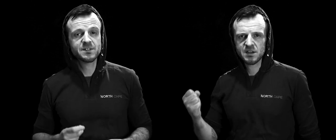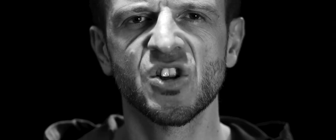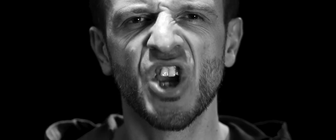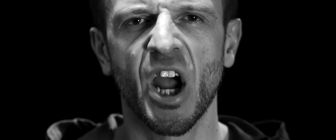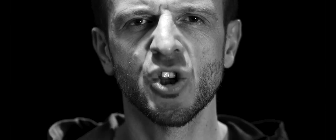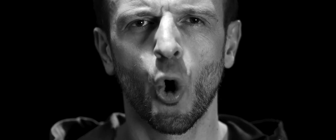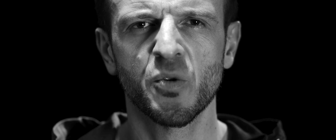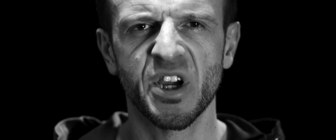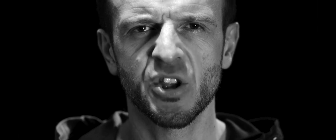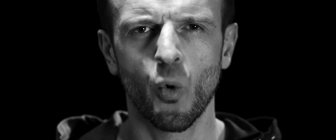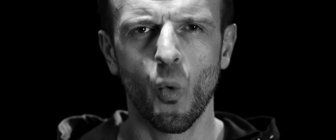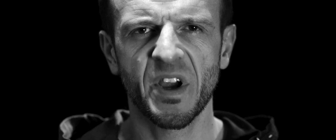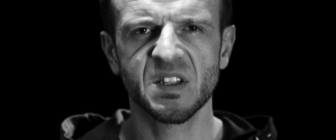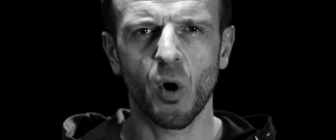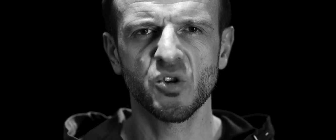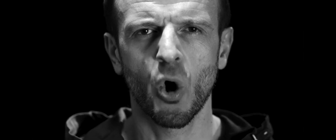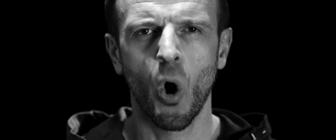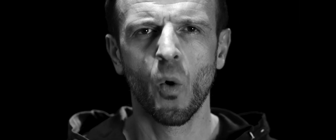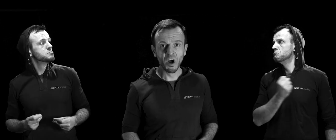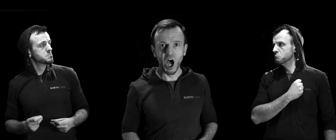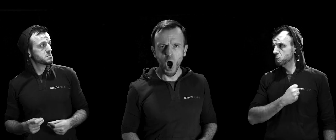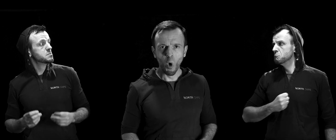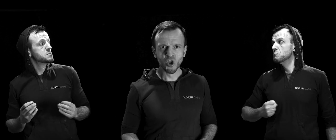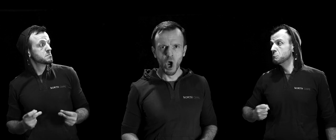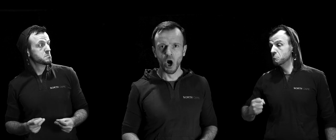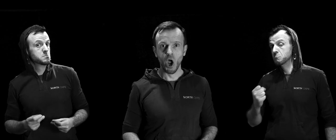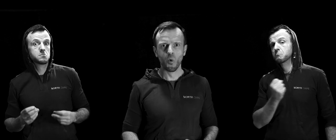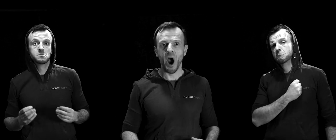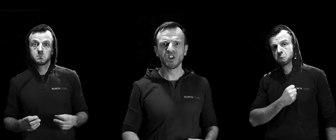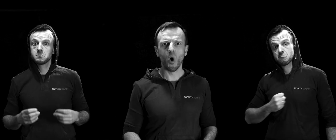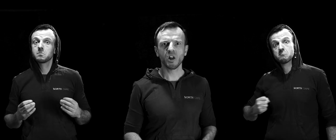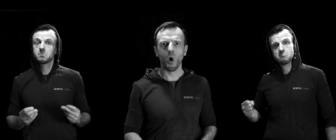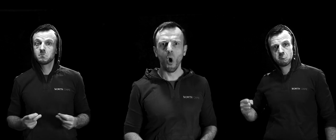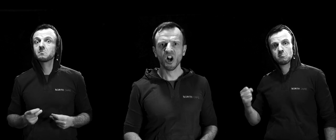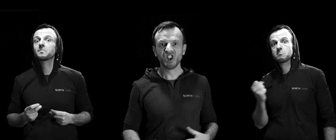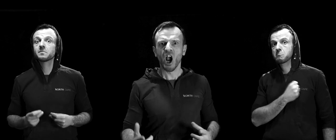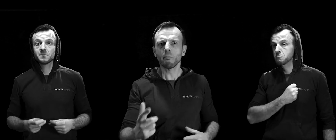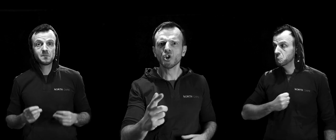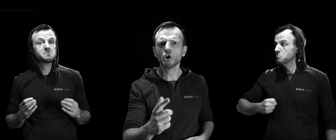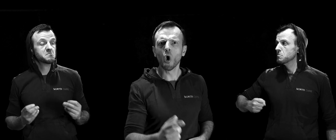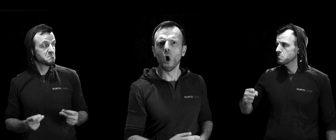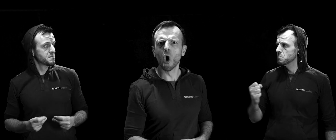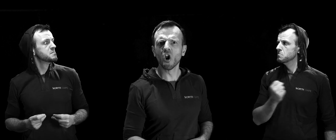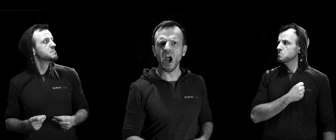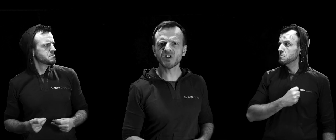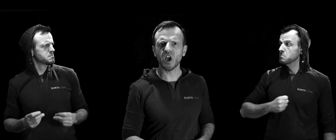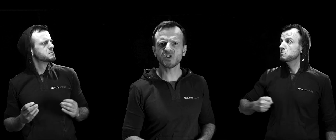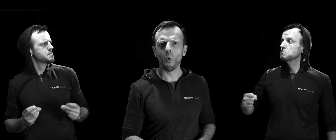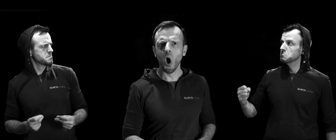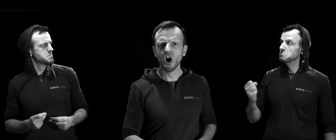She had not been two weeks from shore, went down on her, her right wild boar. The captain called all hands and swore,